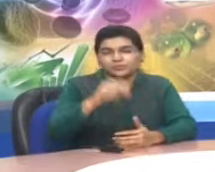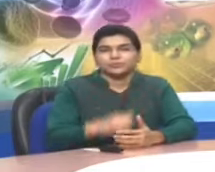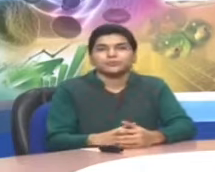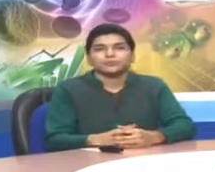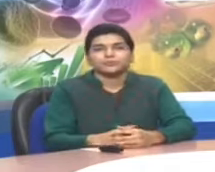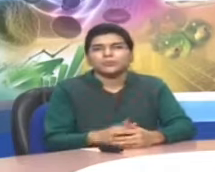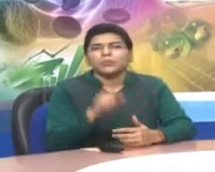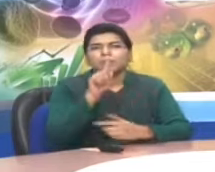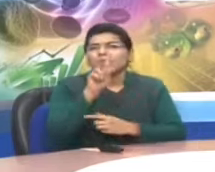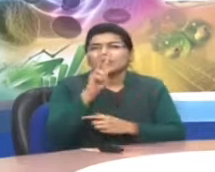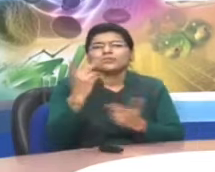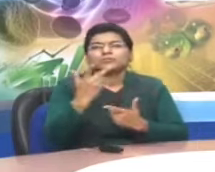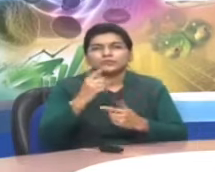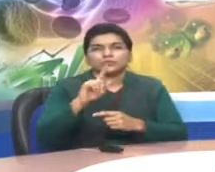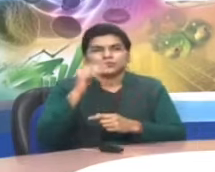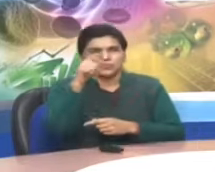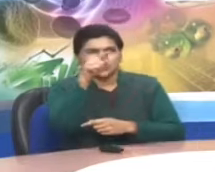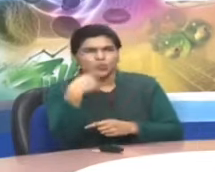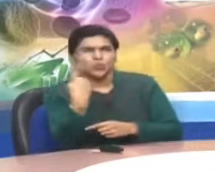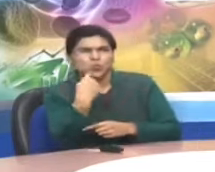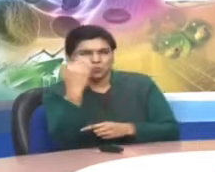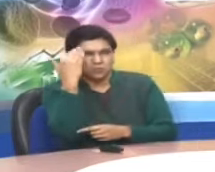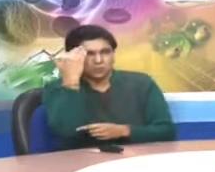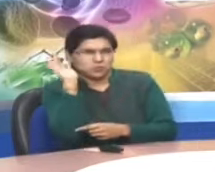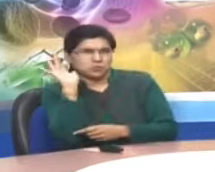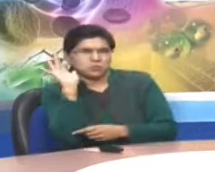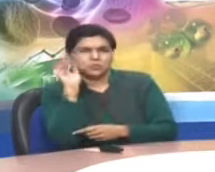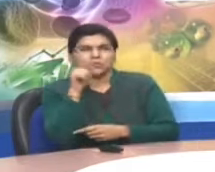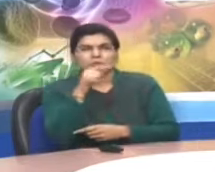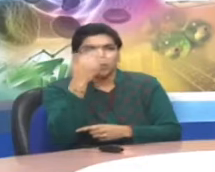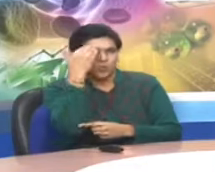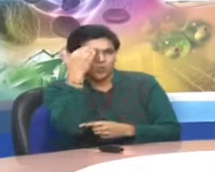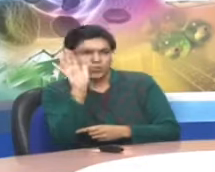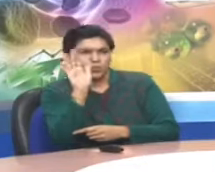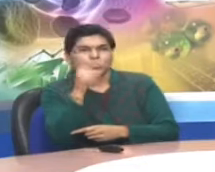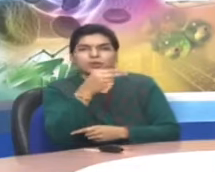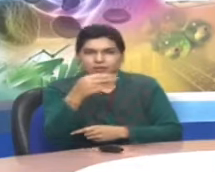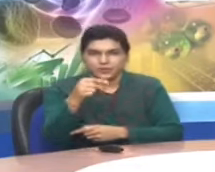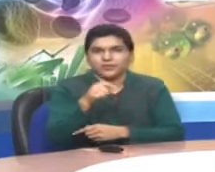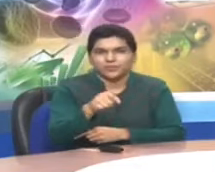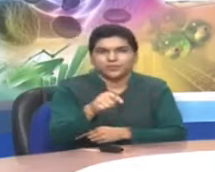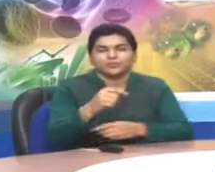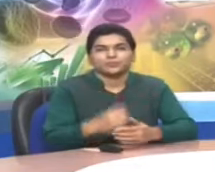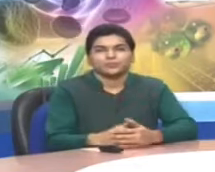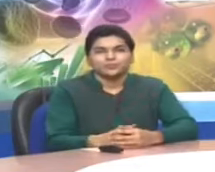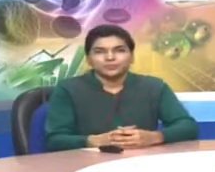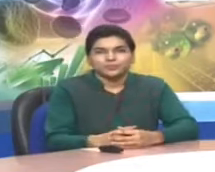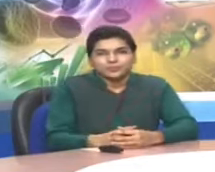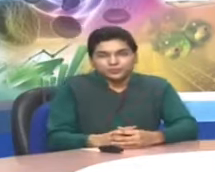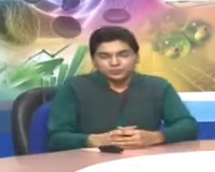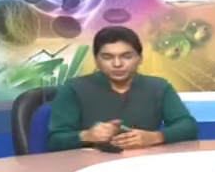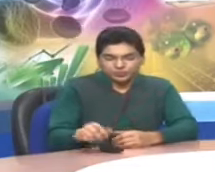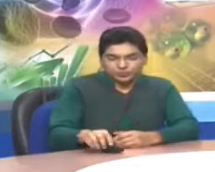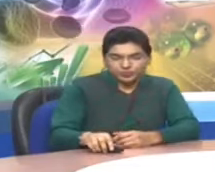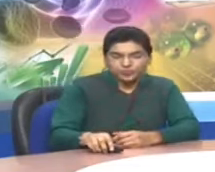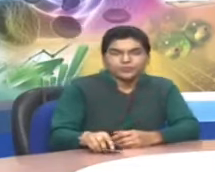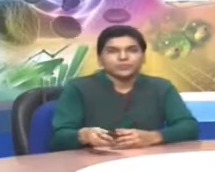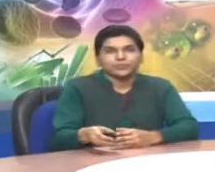Twelveth word is unfamiliar. Something that you don't know and you are familiar with.